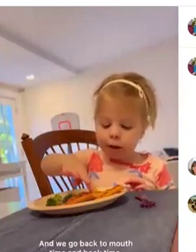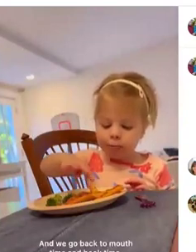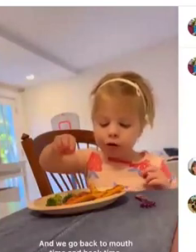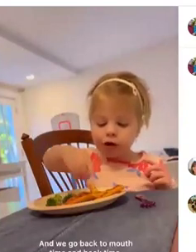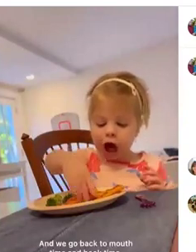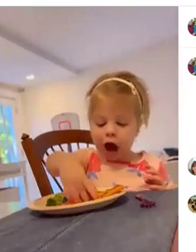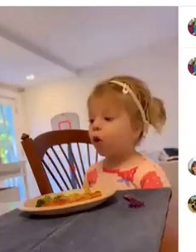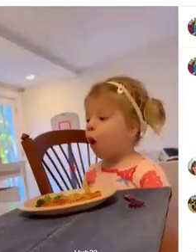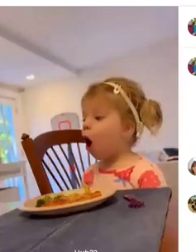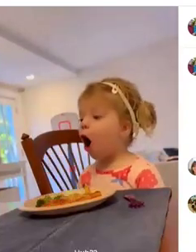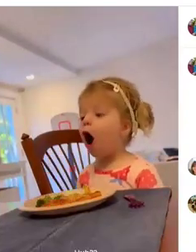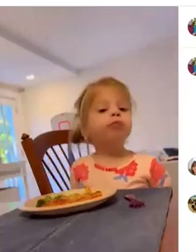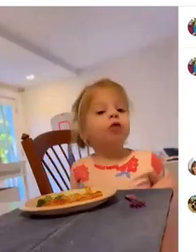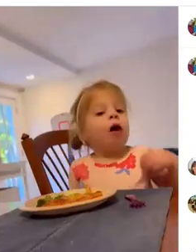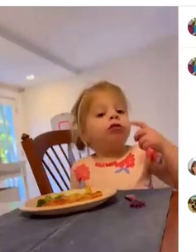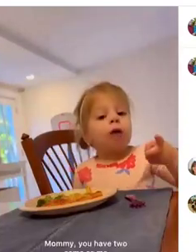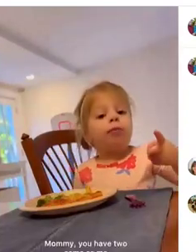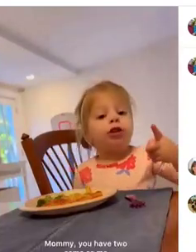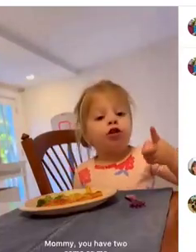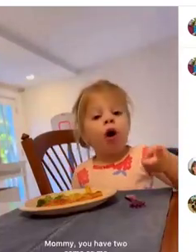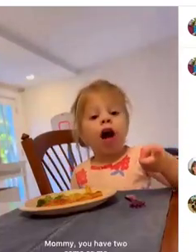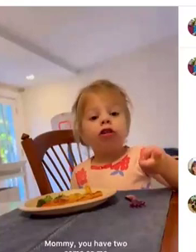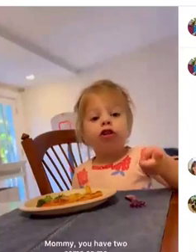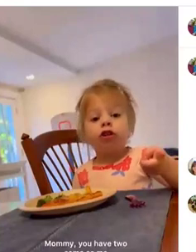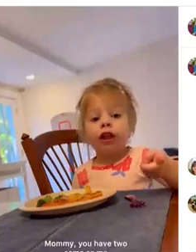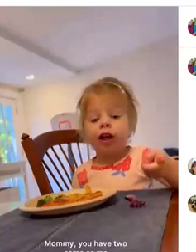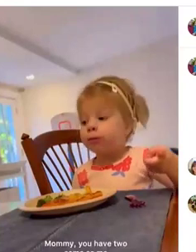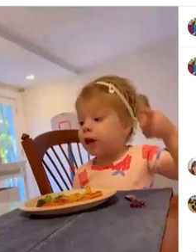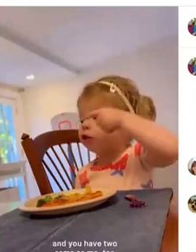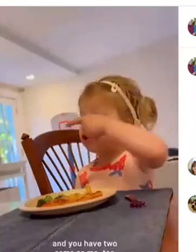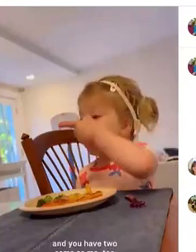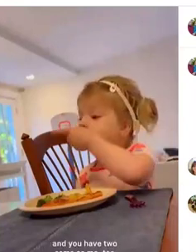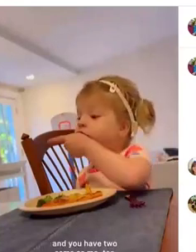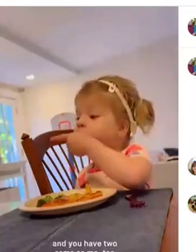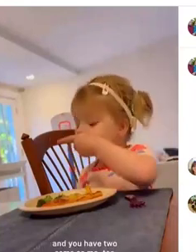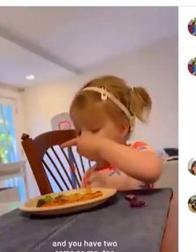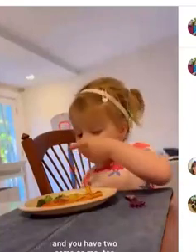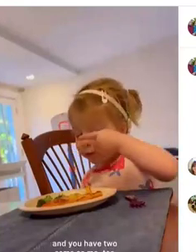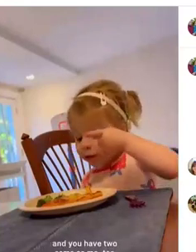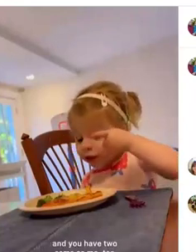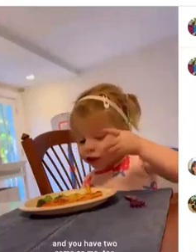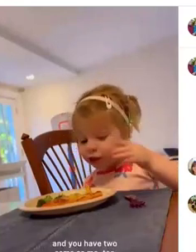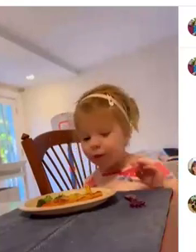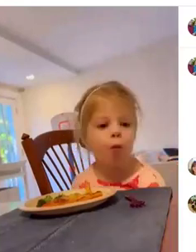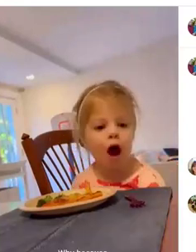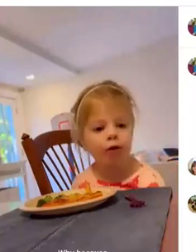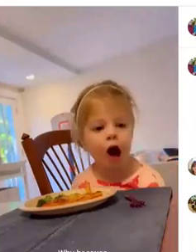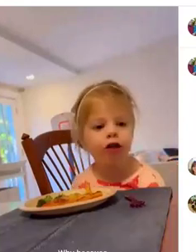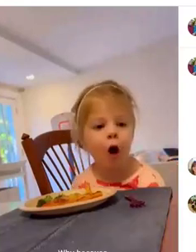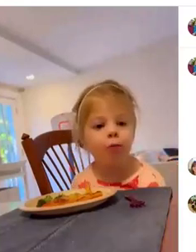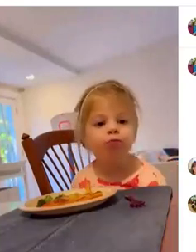long time and put them on mom you have to finish me and you have to finish me too